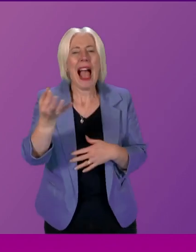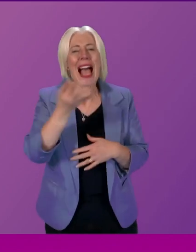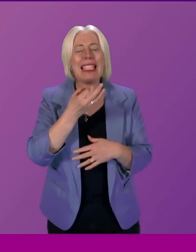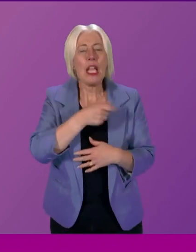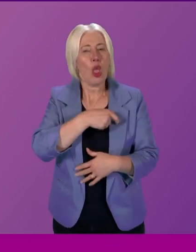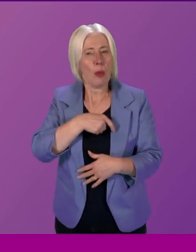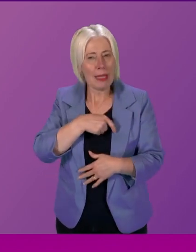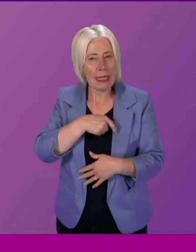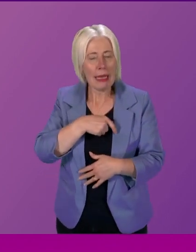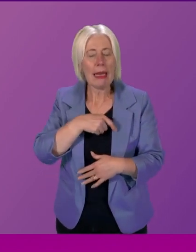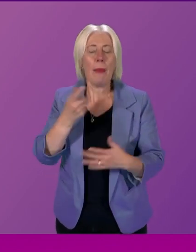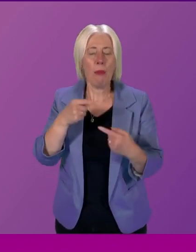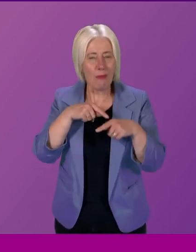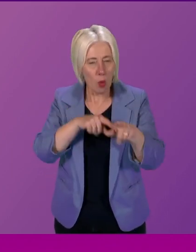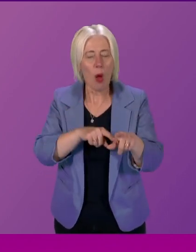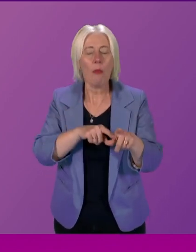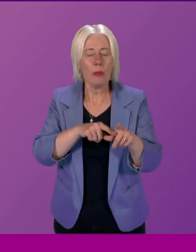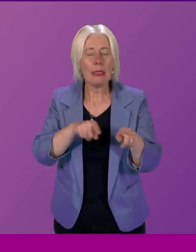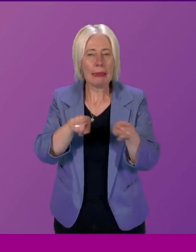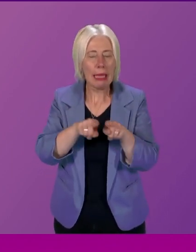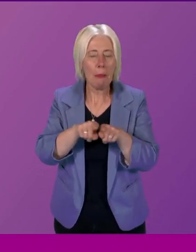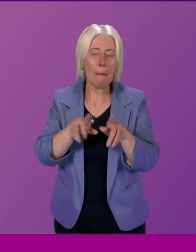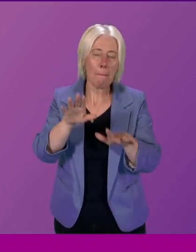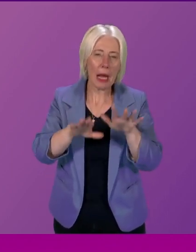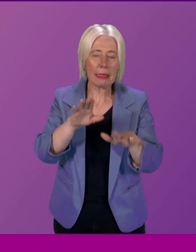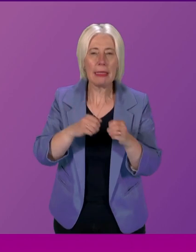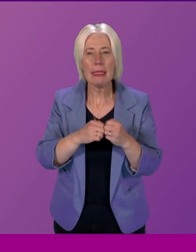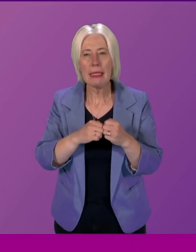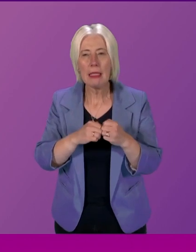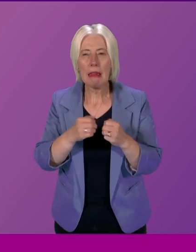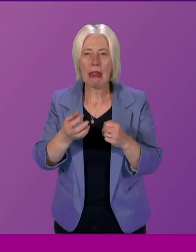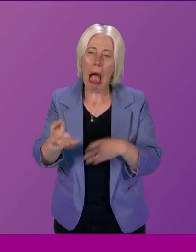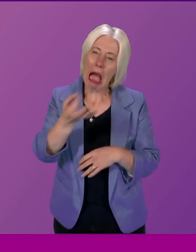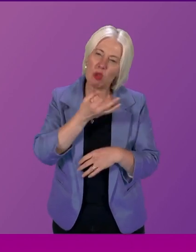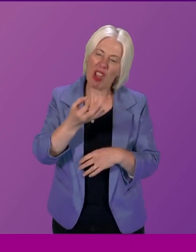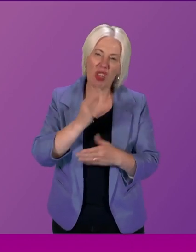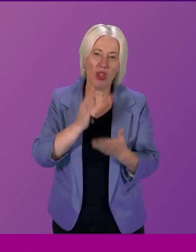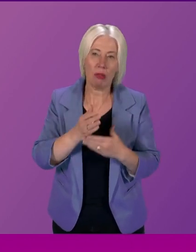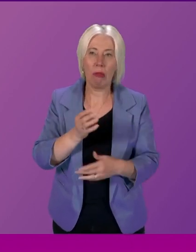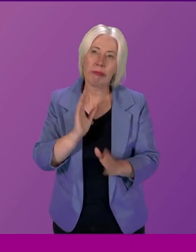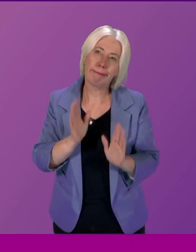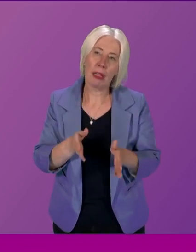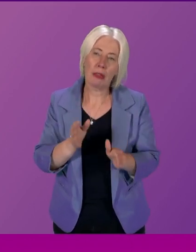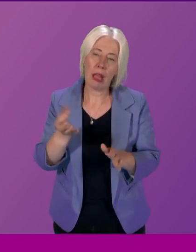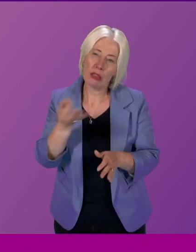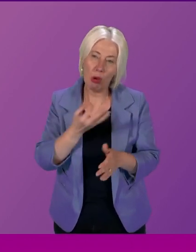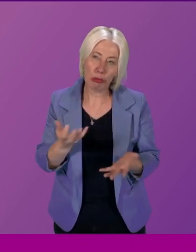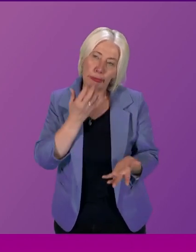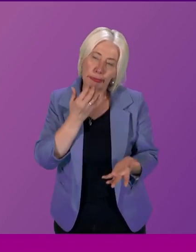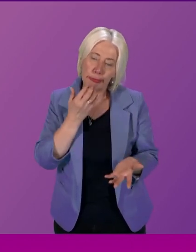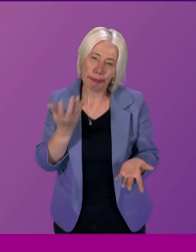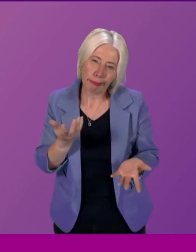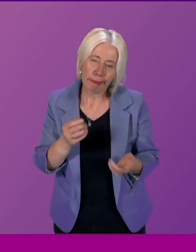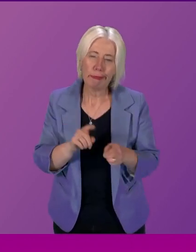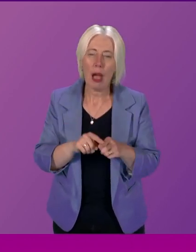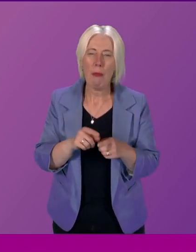asking these same questions but it did seem to me sometimes we're asking questions for the sake of it and on issues that we've already actually